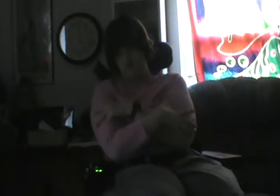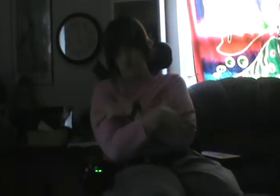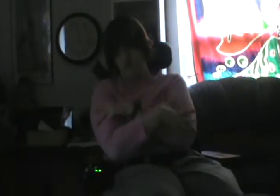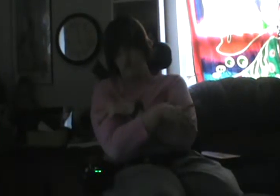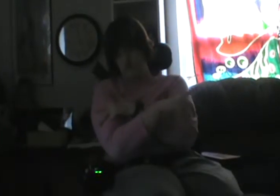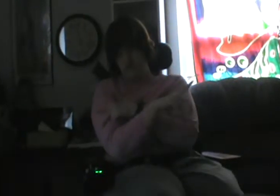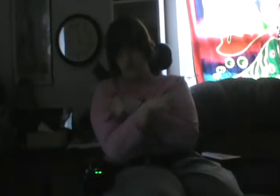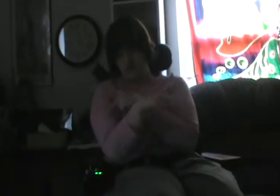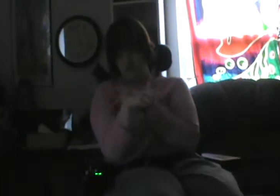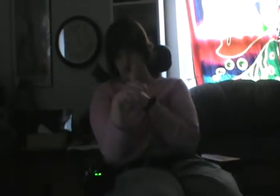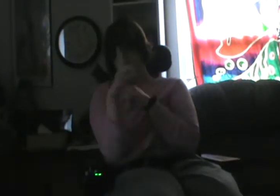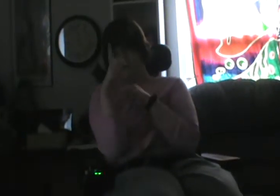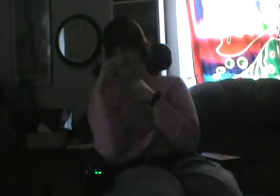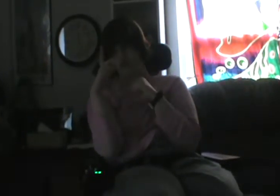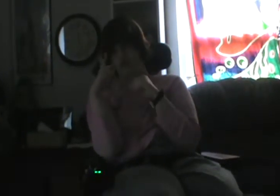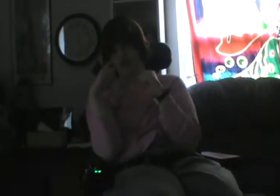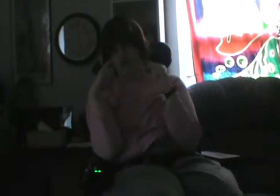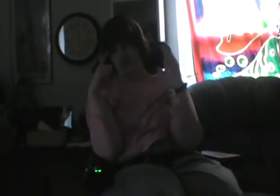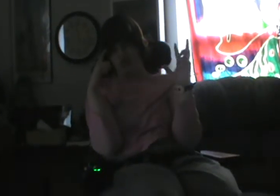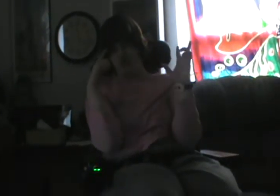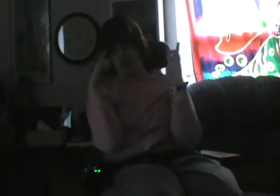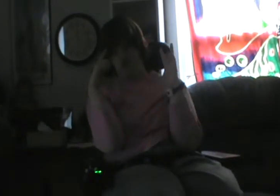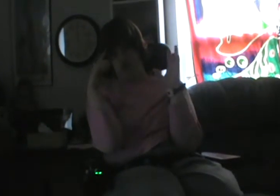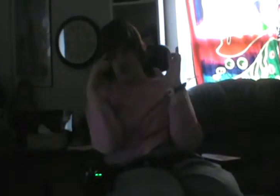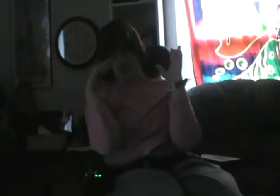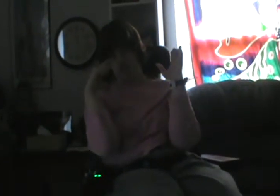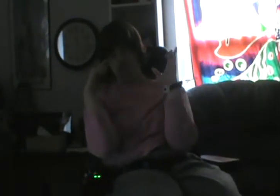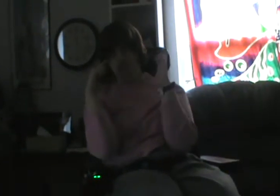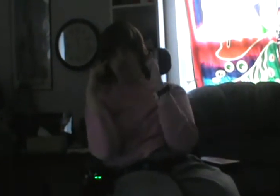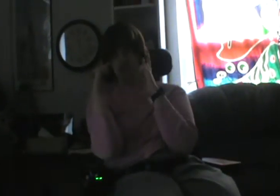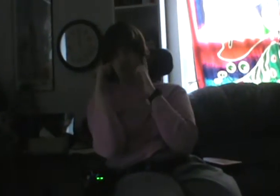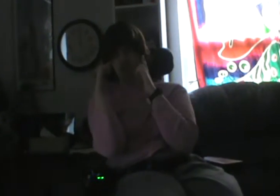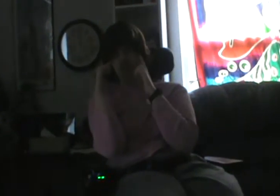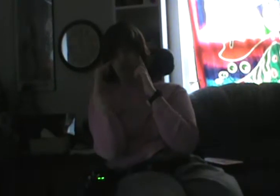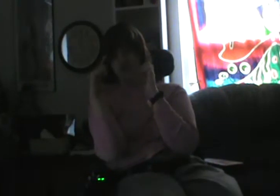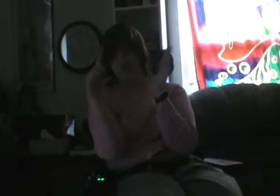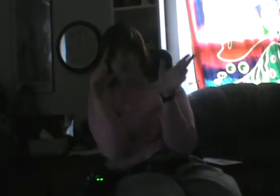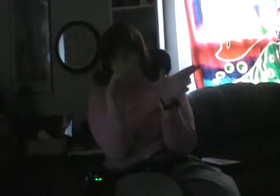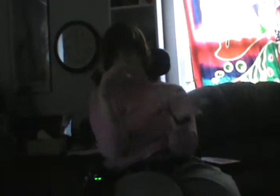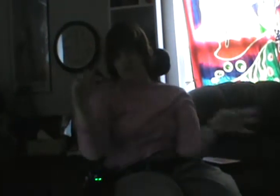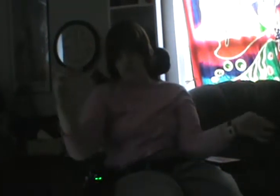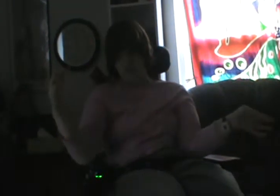When I see them laughing in the eyes.